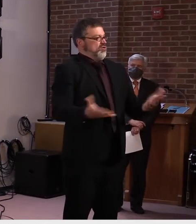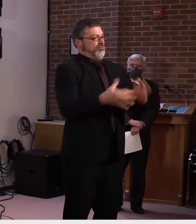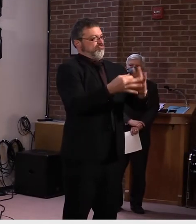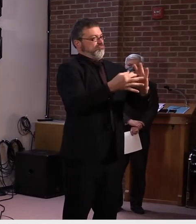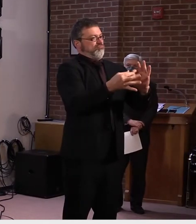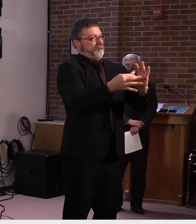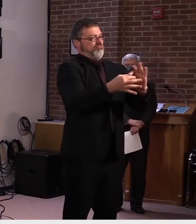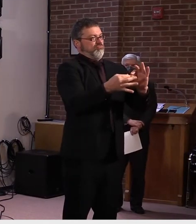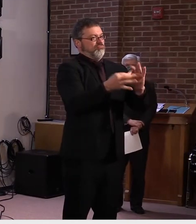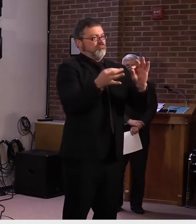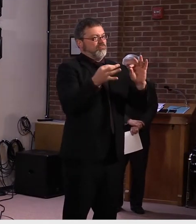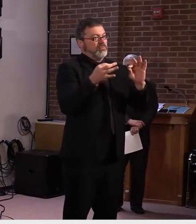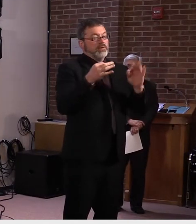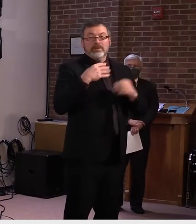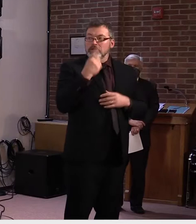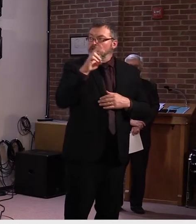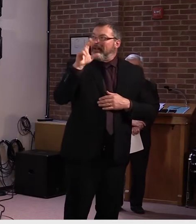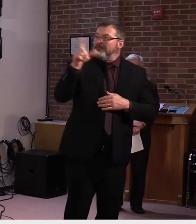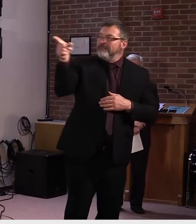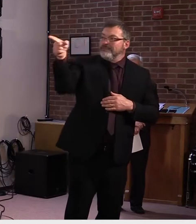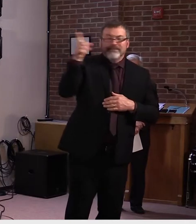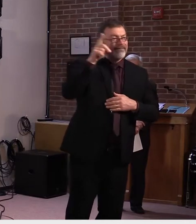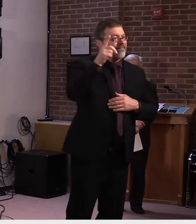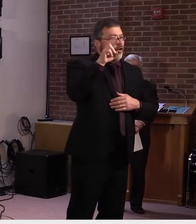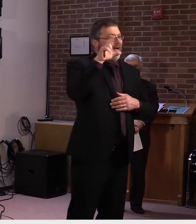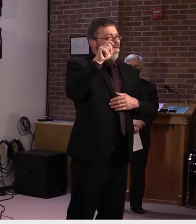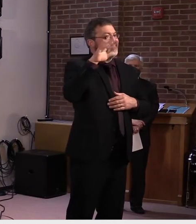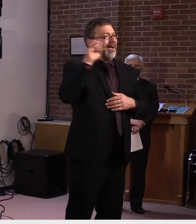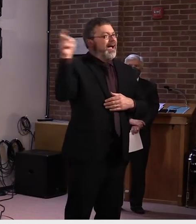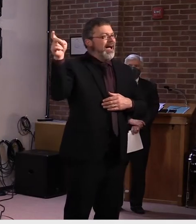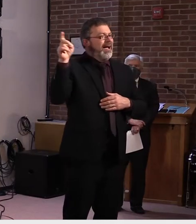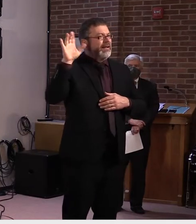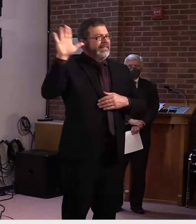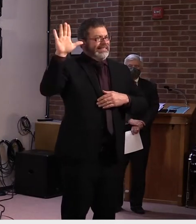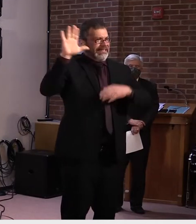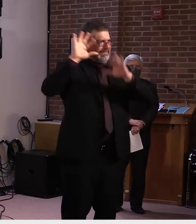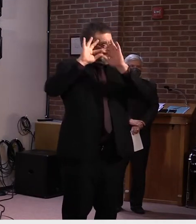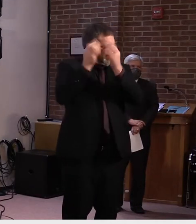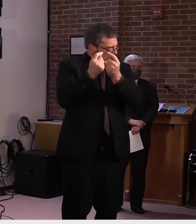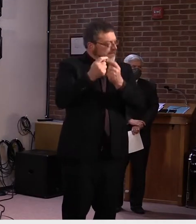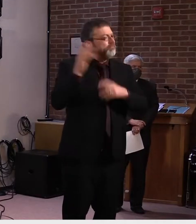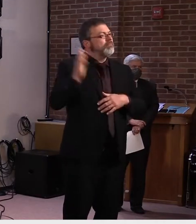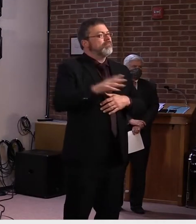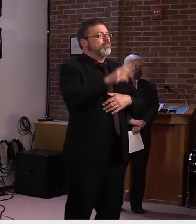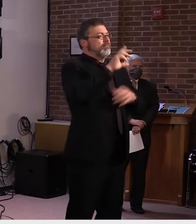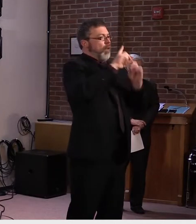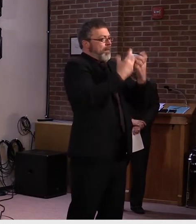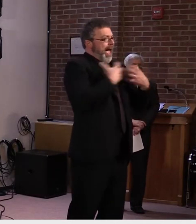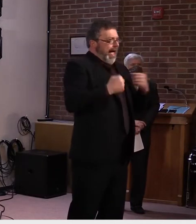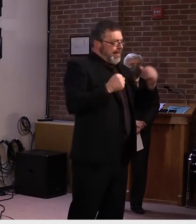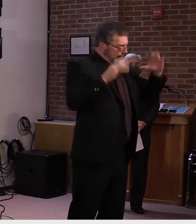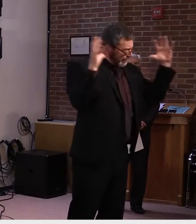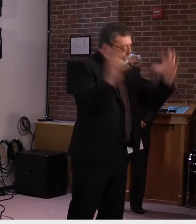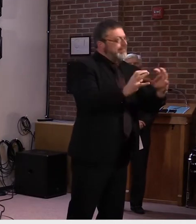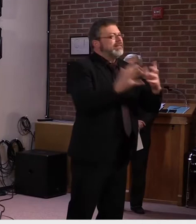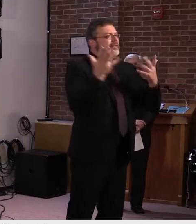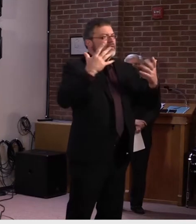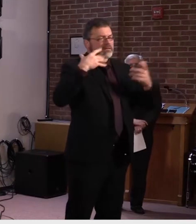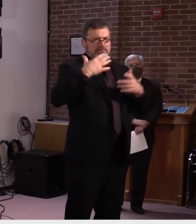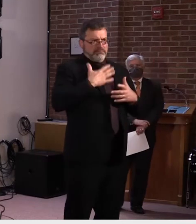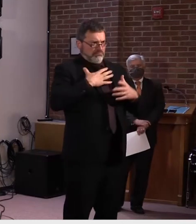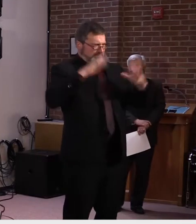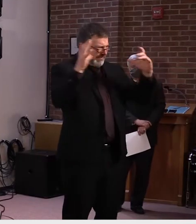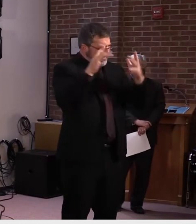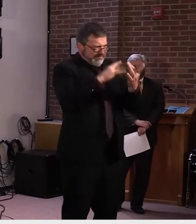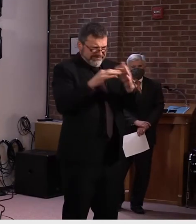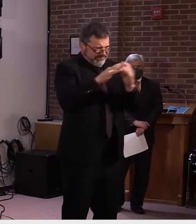Levine, the Department of Health, and other experts outside my administration. Dr. Bell and Dr. Raska, for